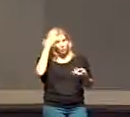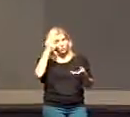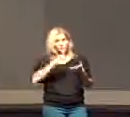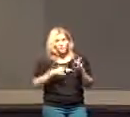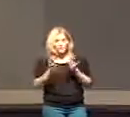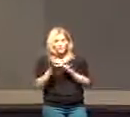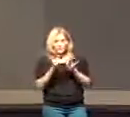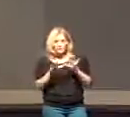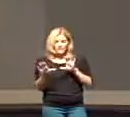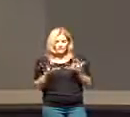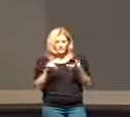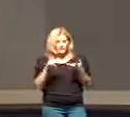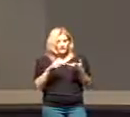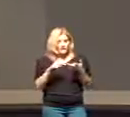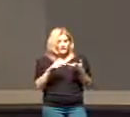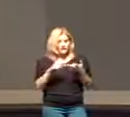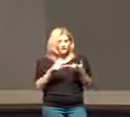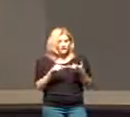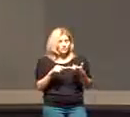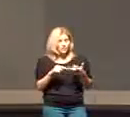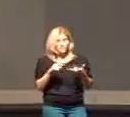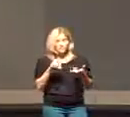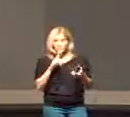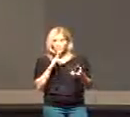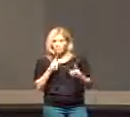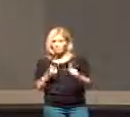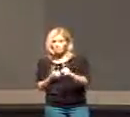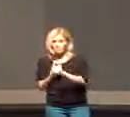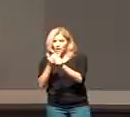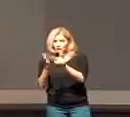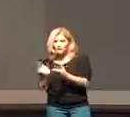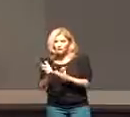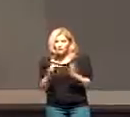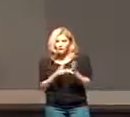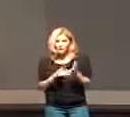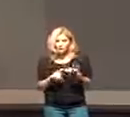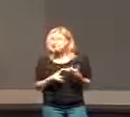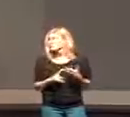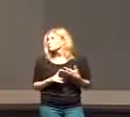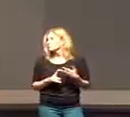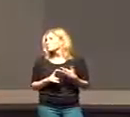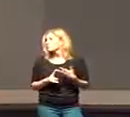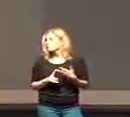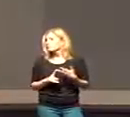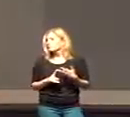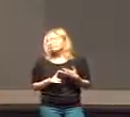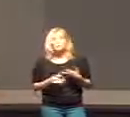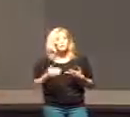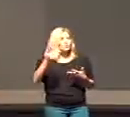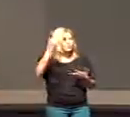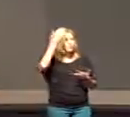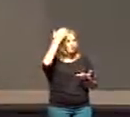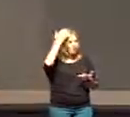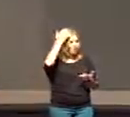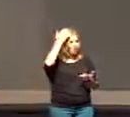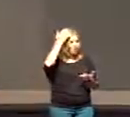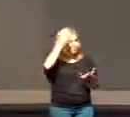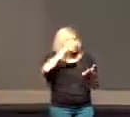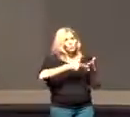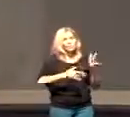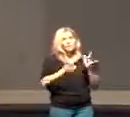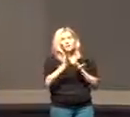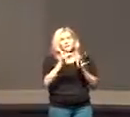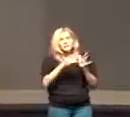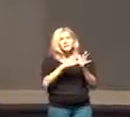did. And then finally what does it mean to be a radical follower of Jesus? It means to know what Jesus